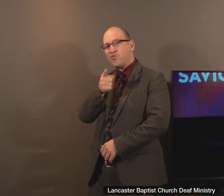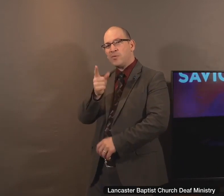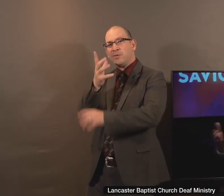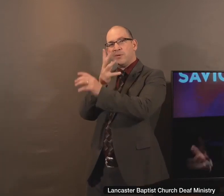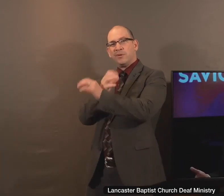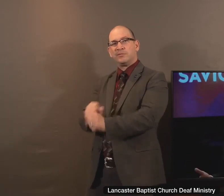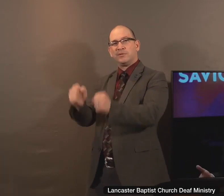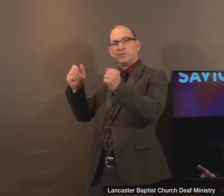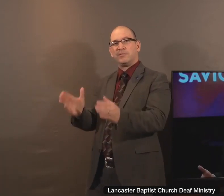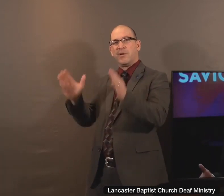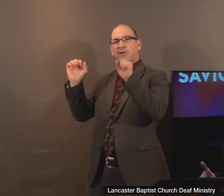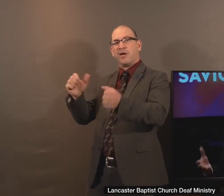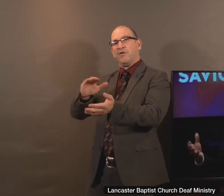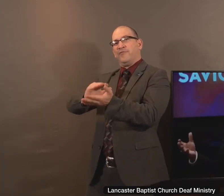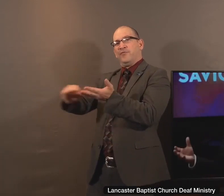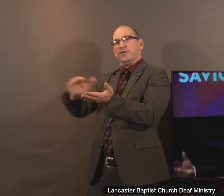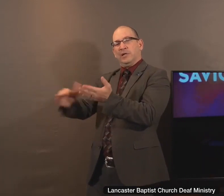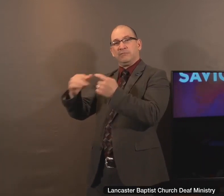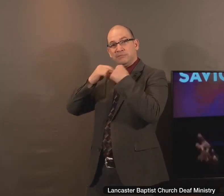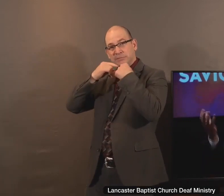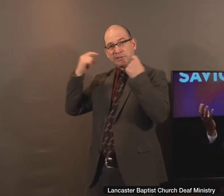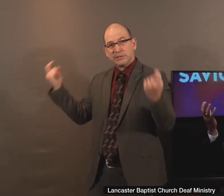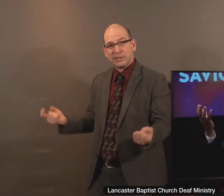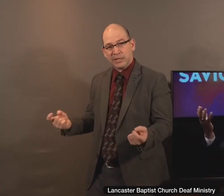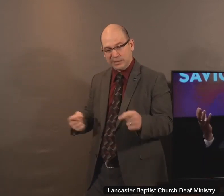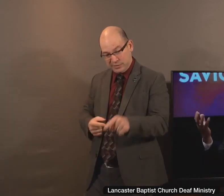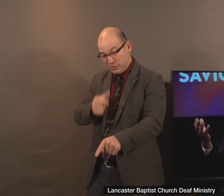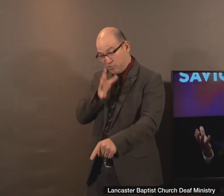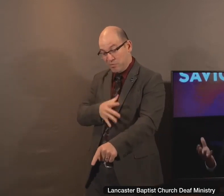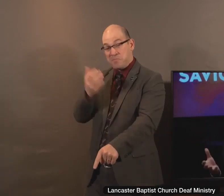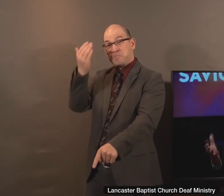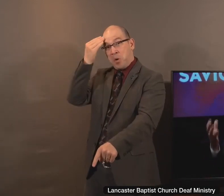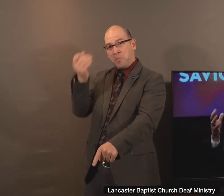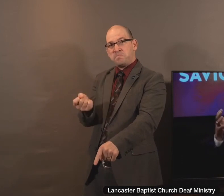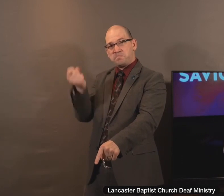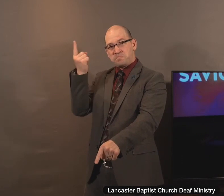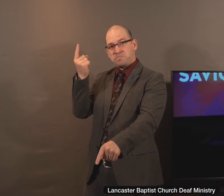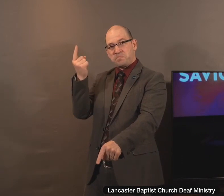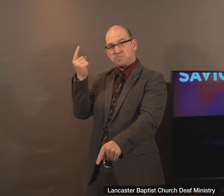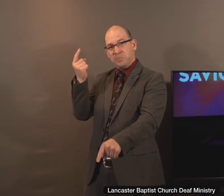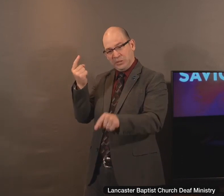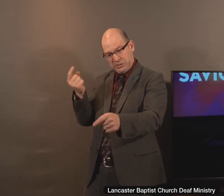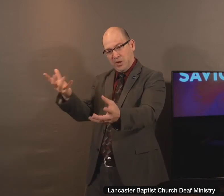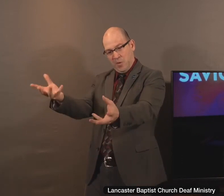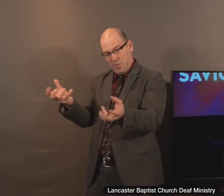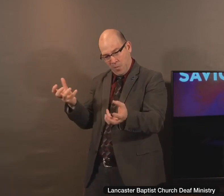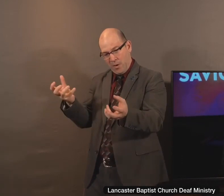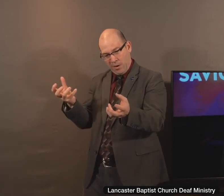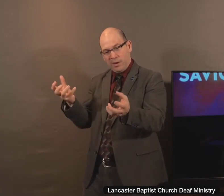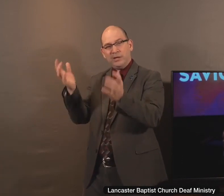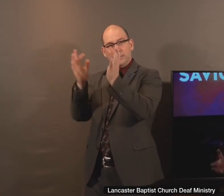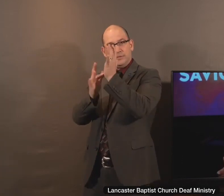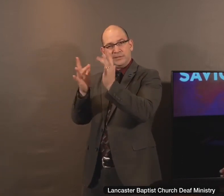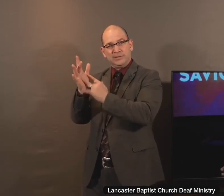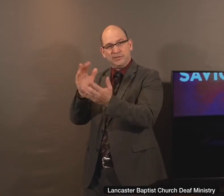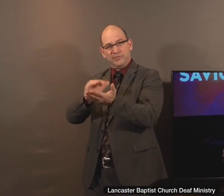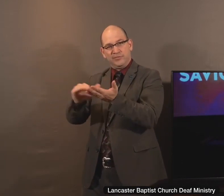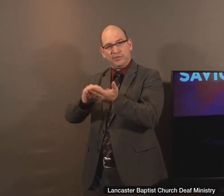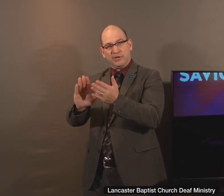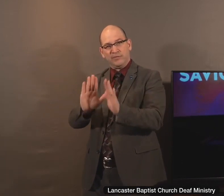he can forgive my sin. And he can relieve my heavy burden. And I want to be yoked up with Jesus Christ. The Pharisee was failing to